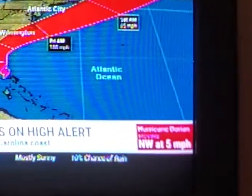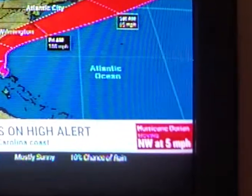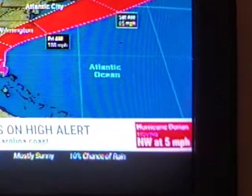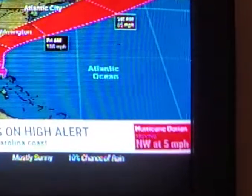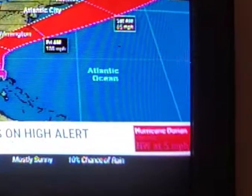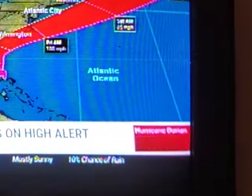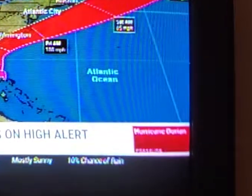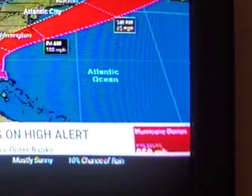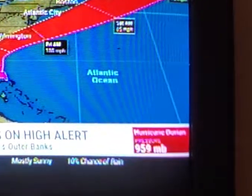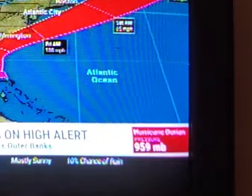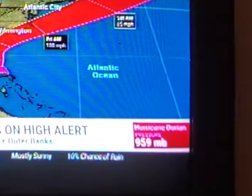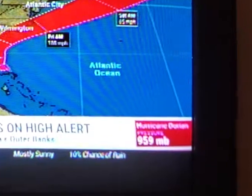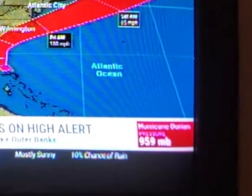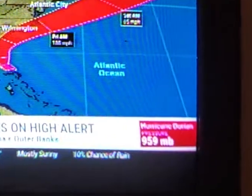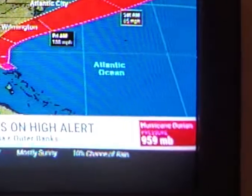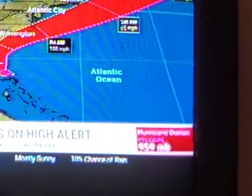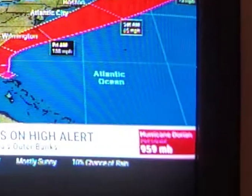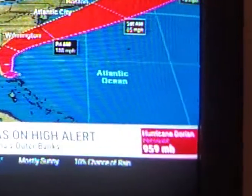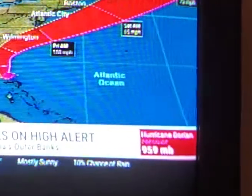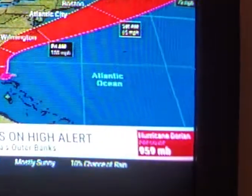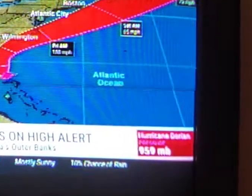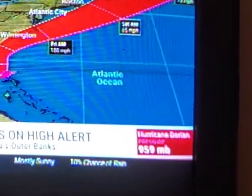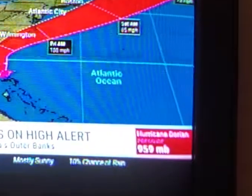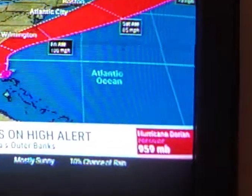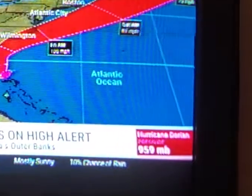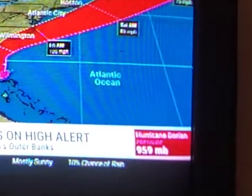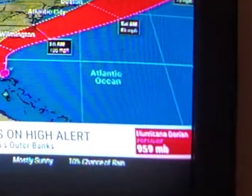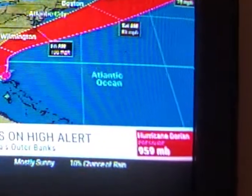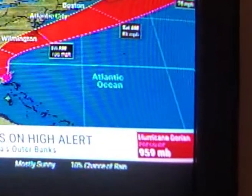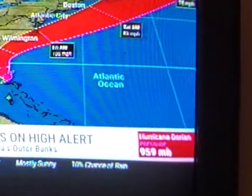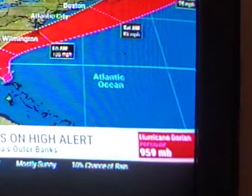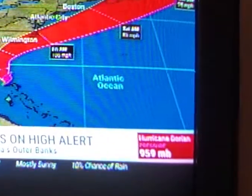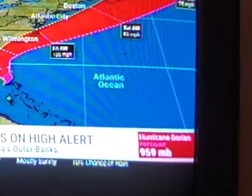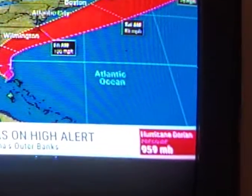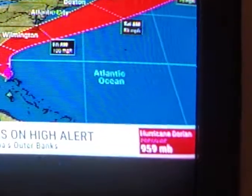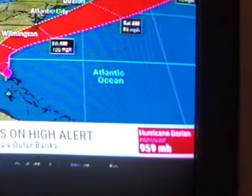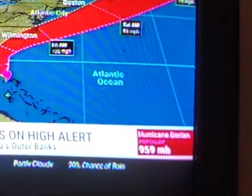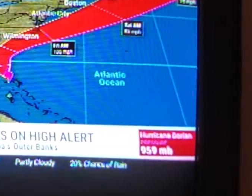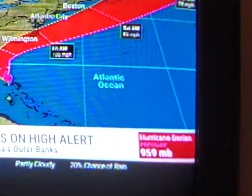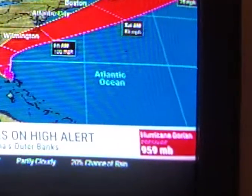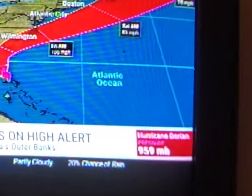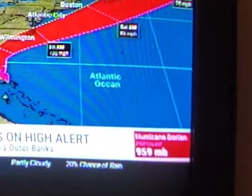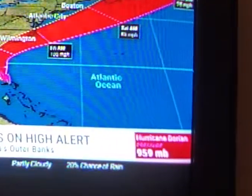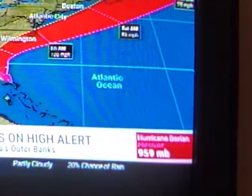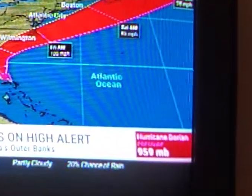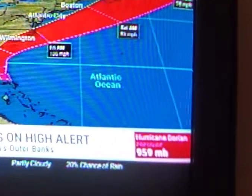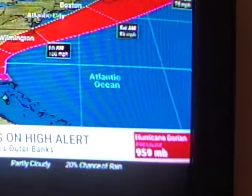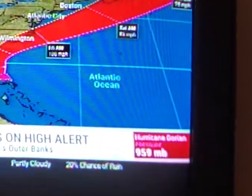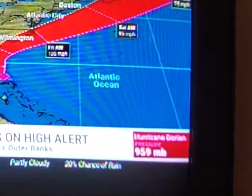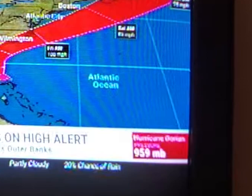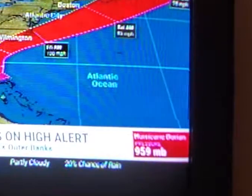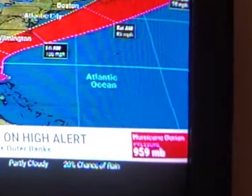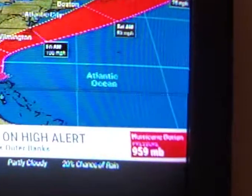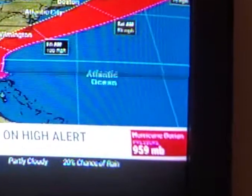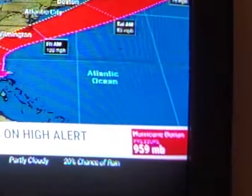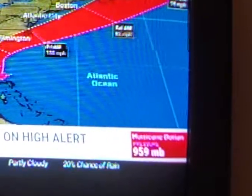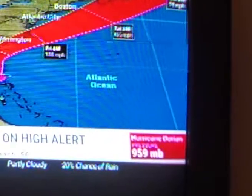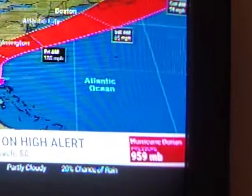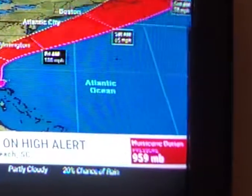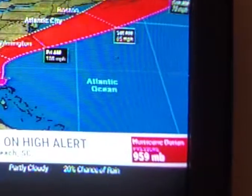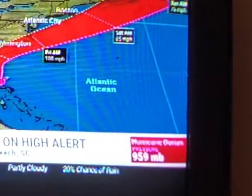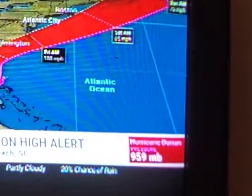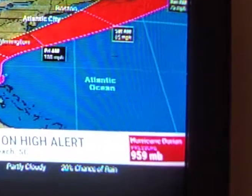word will never lie. Let me take that heavy yoke of yours. Place it on my back this day.